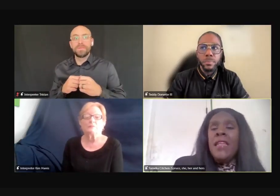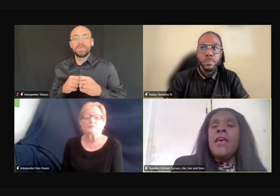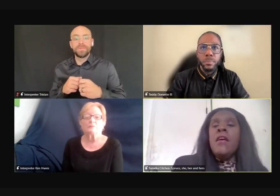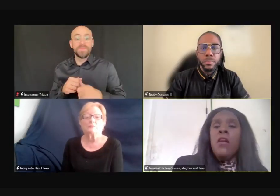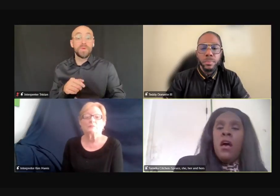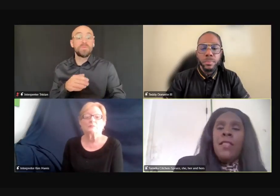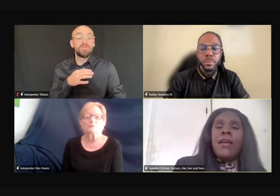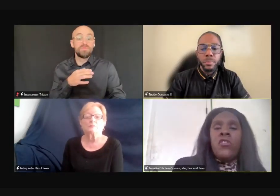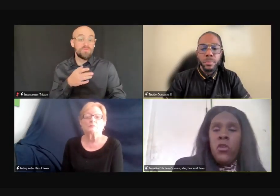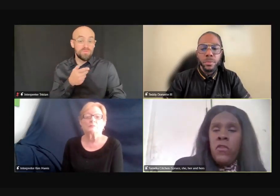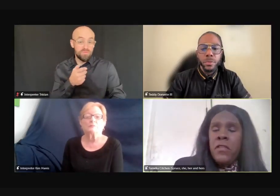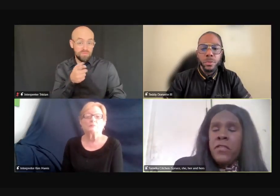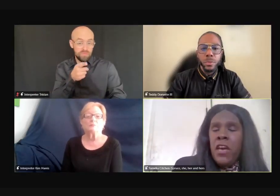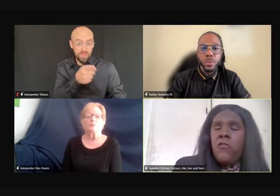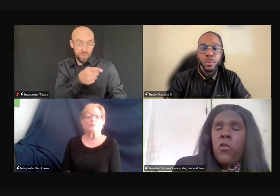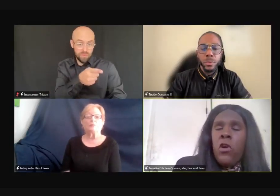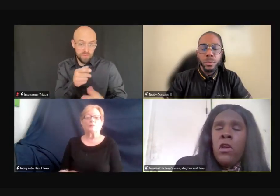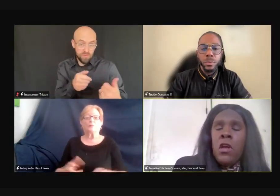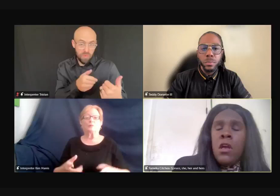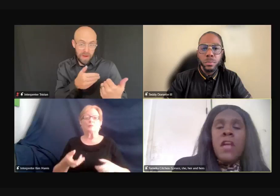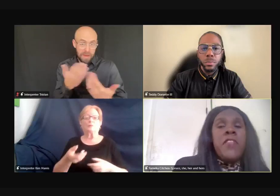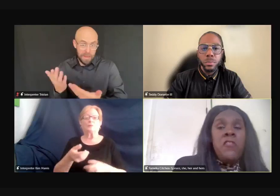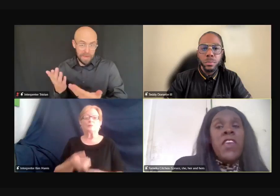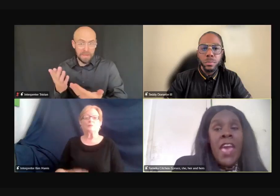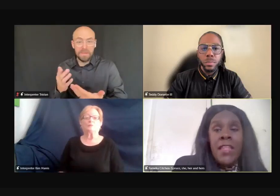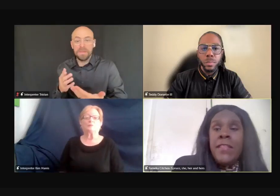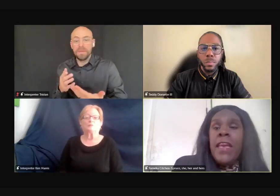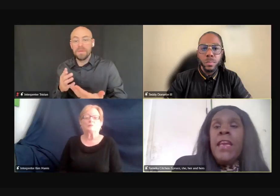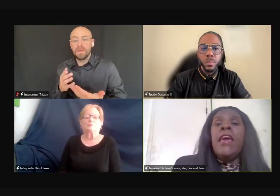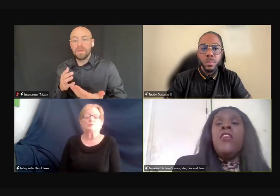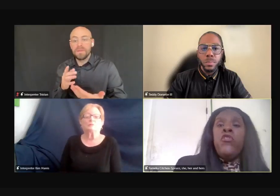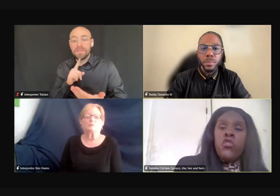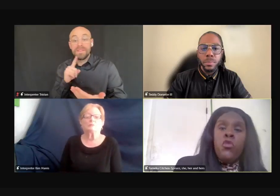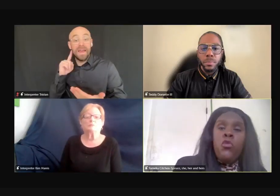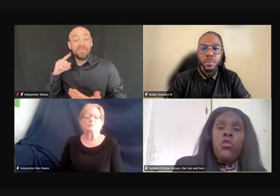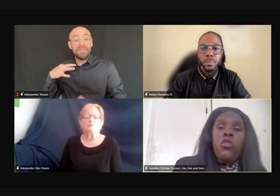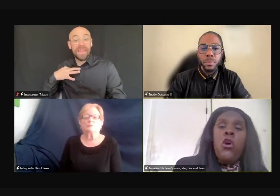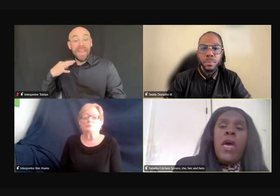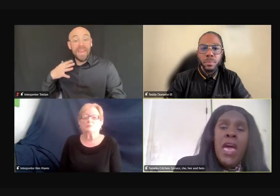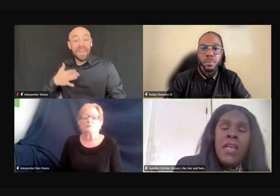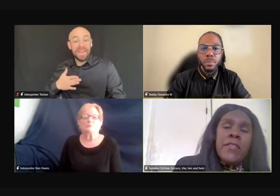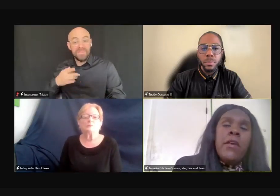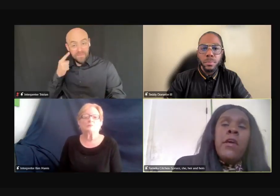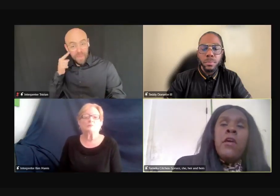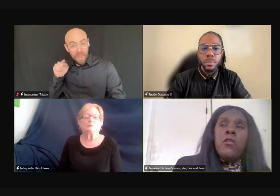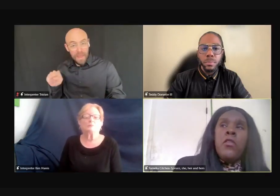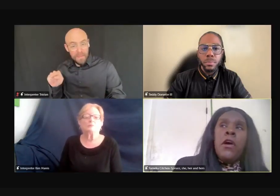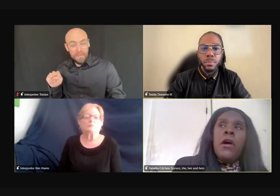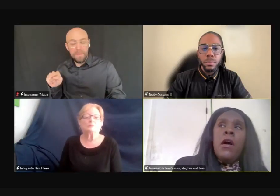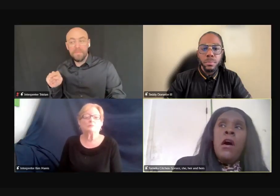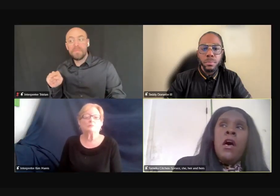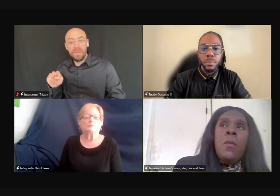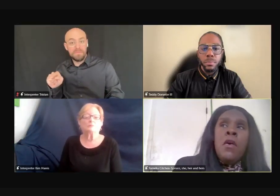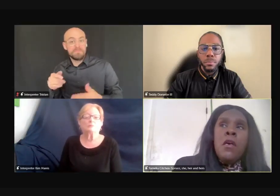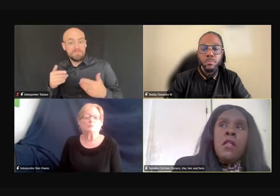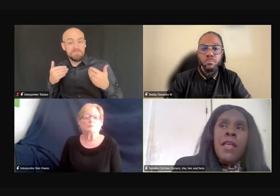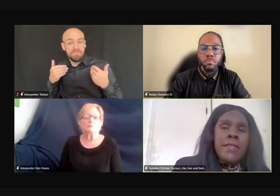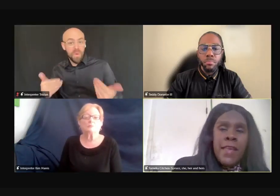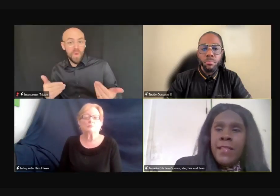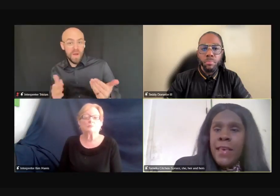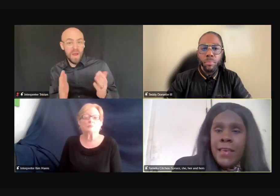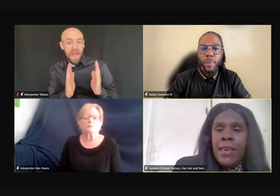so you uh, like, so a deaf for, a deaf candidate to, you know, ask the, um,